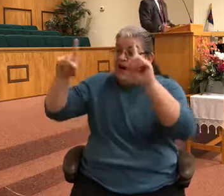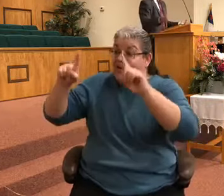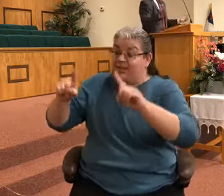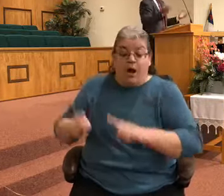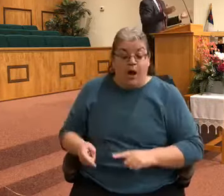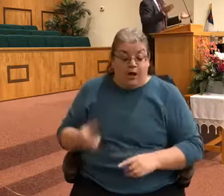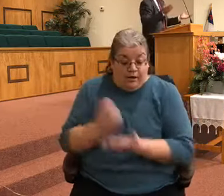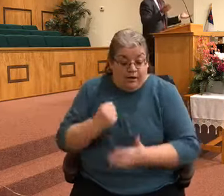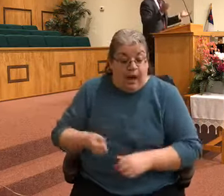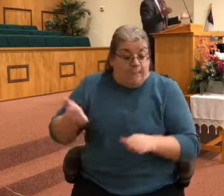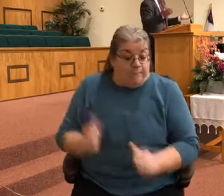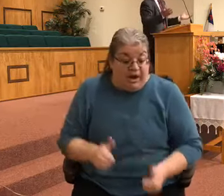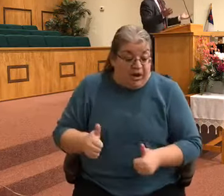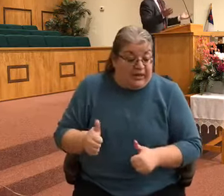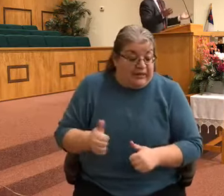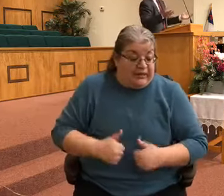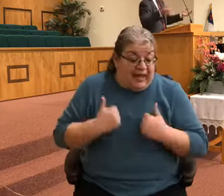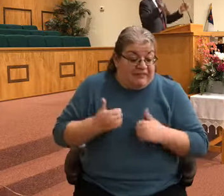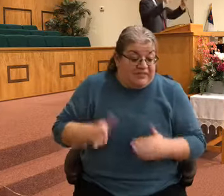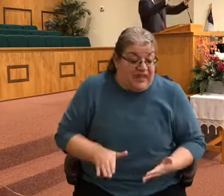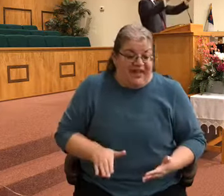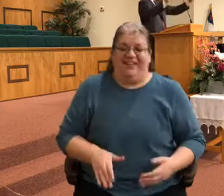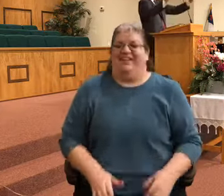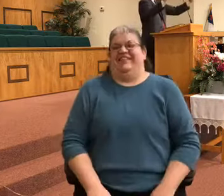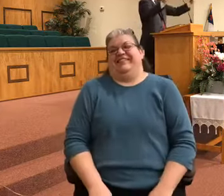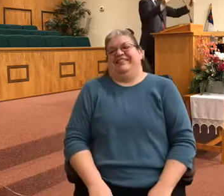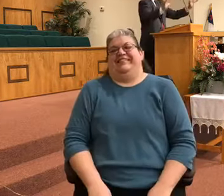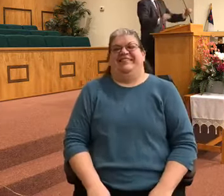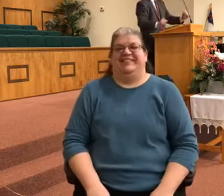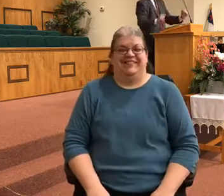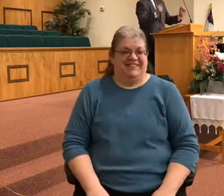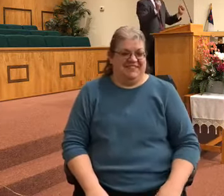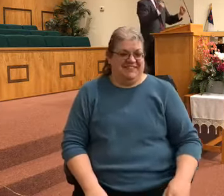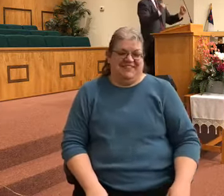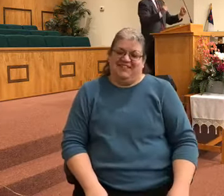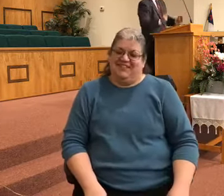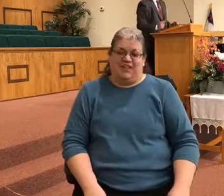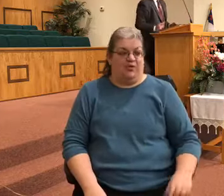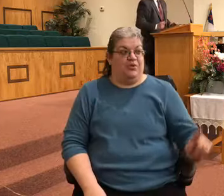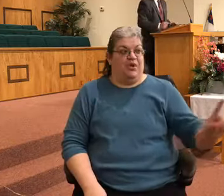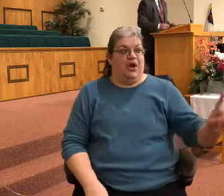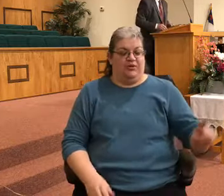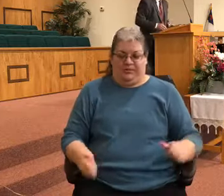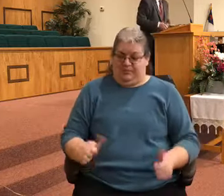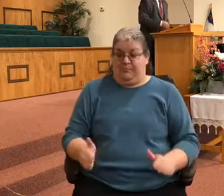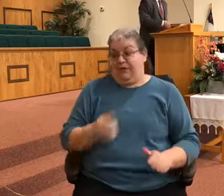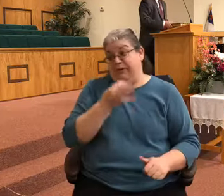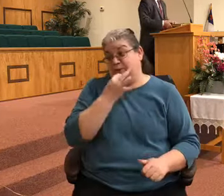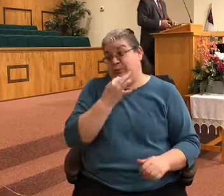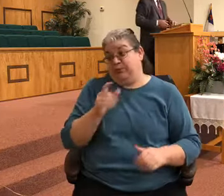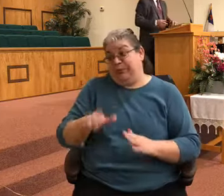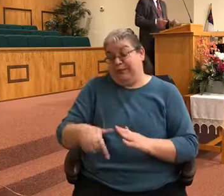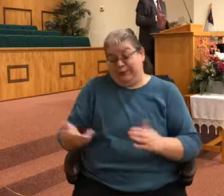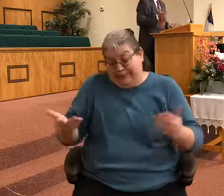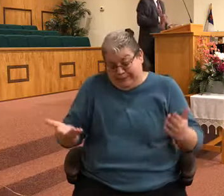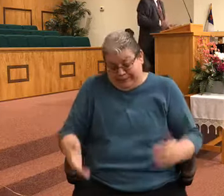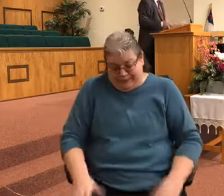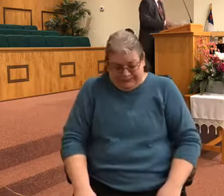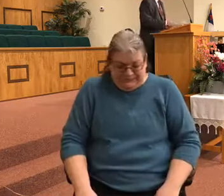enough, I might throw him through a couple of times and say, just hold on with me here. We're going to bury him sooner or later. Anyway, so I like that. That